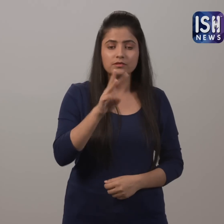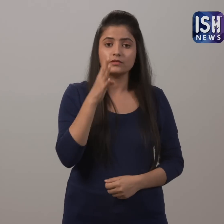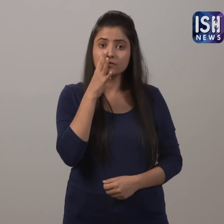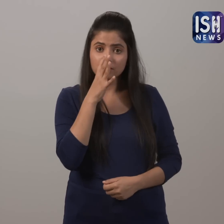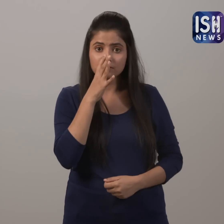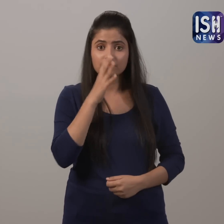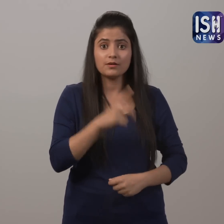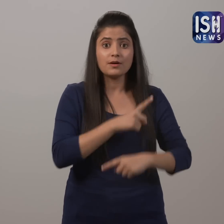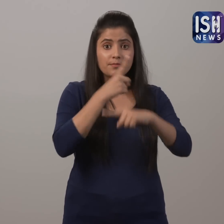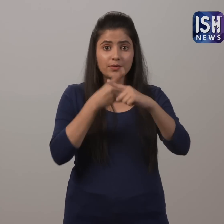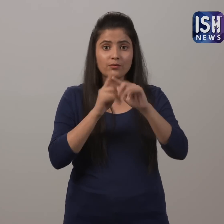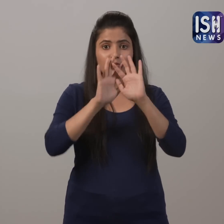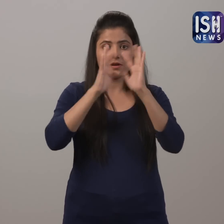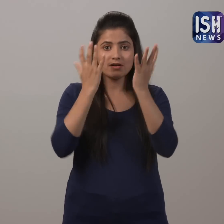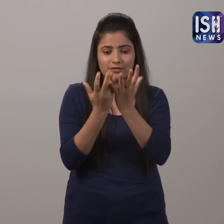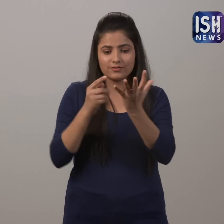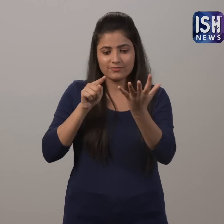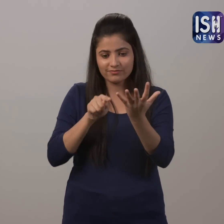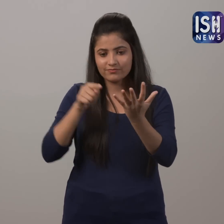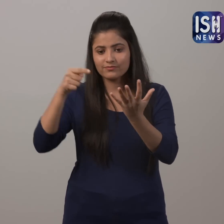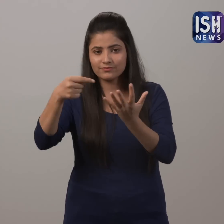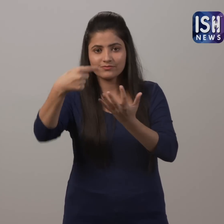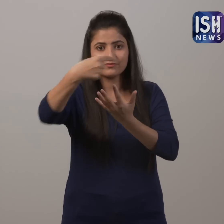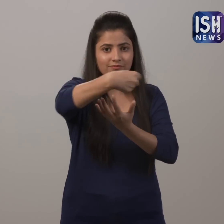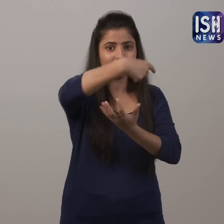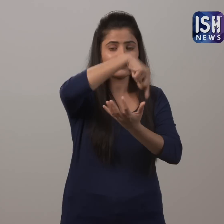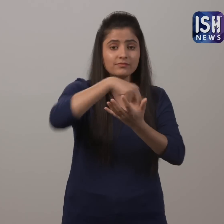28 different countries. The